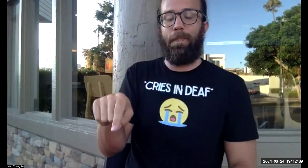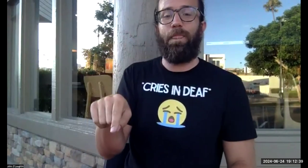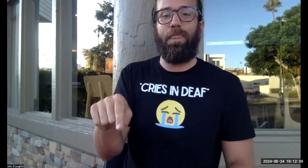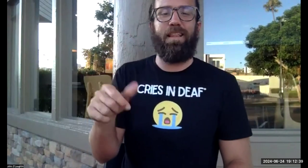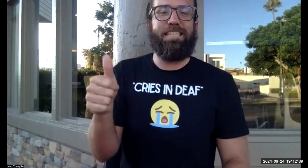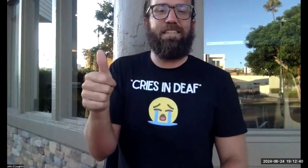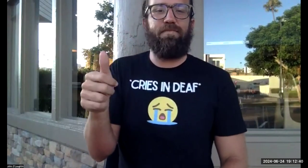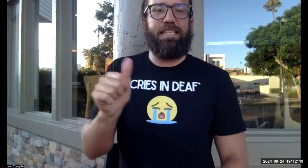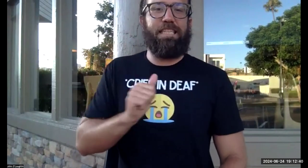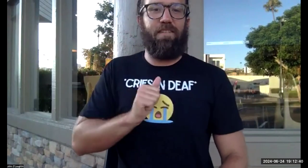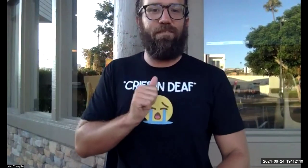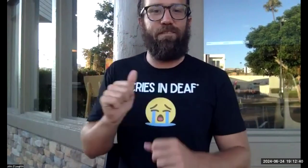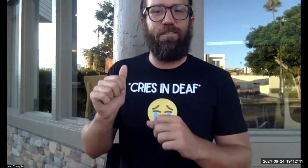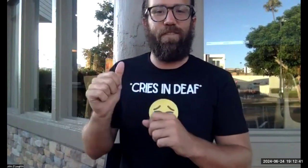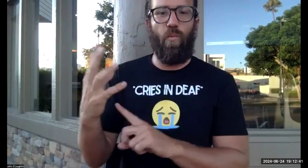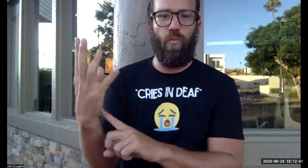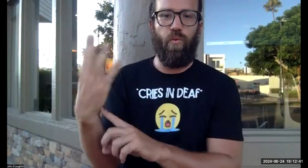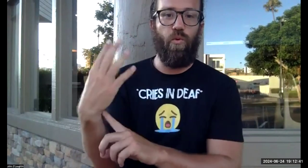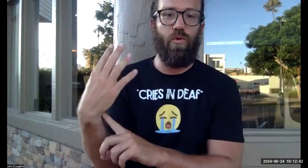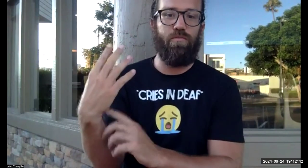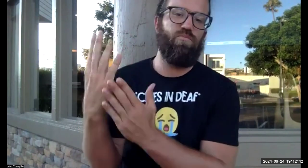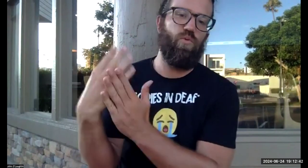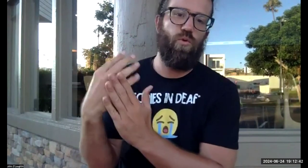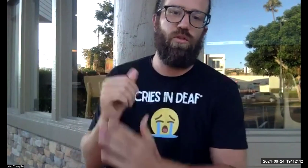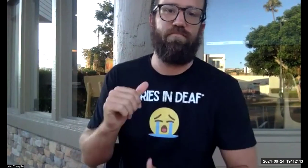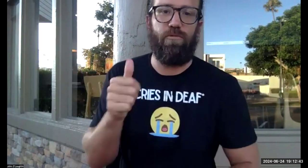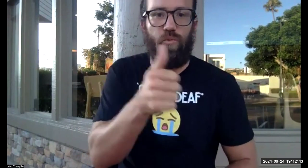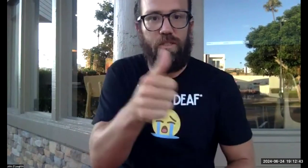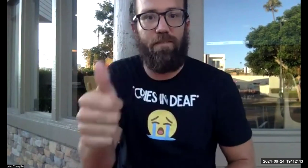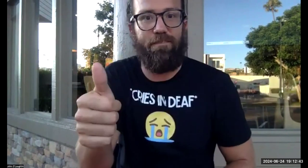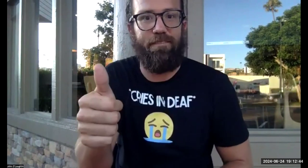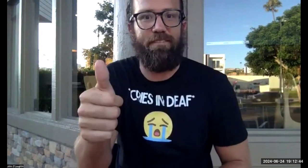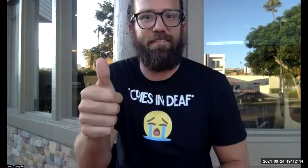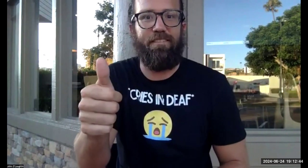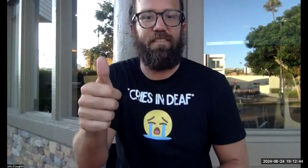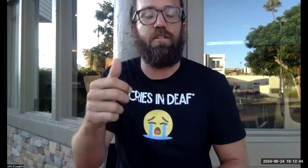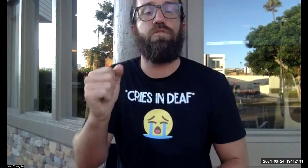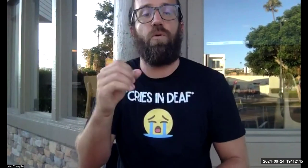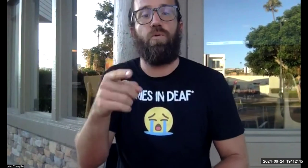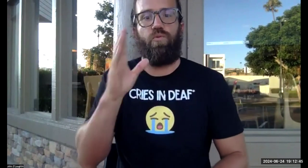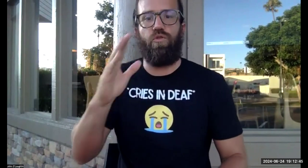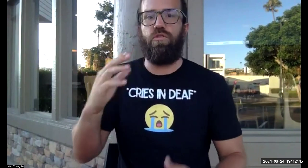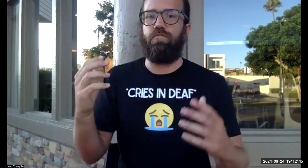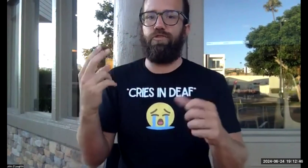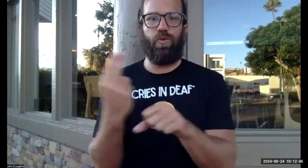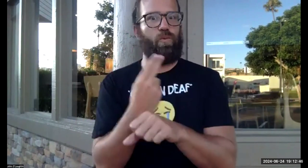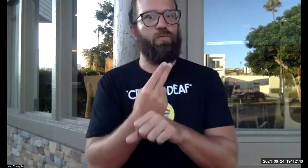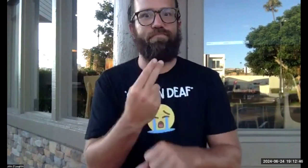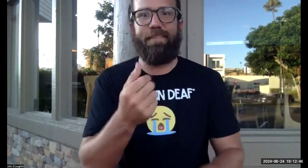going to use this zoom and you're going to do a self recording. You're going to record yourselves. Um,